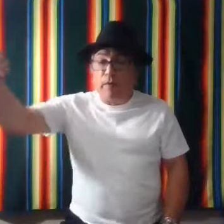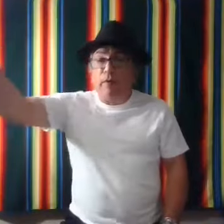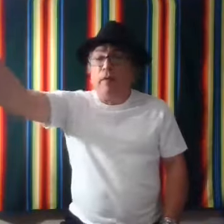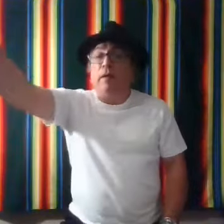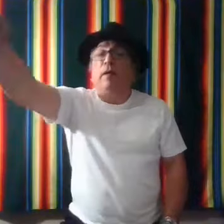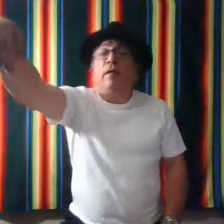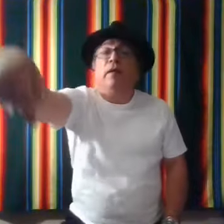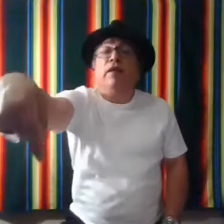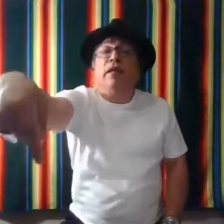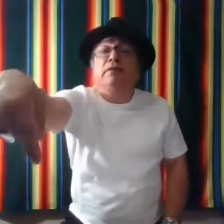or this